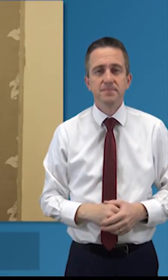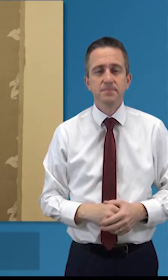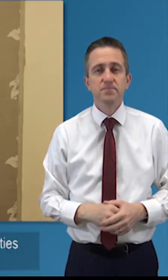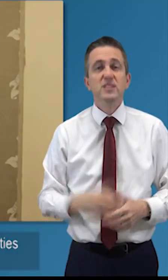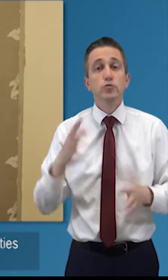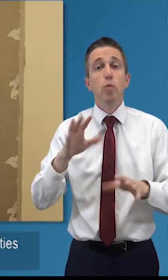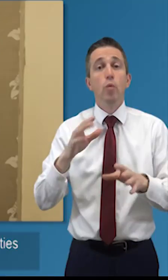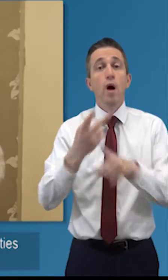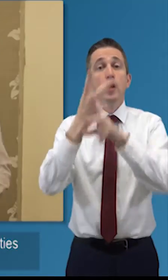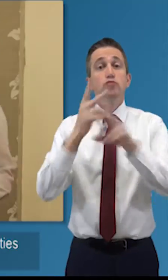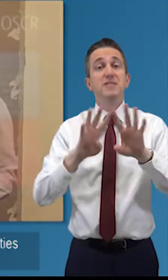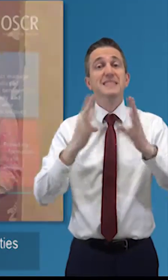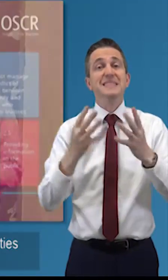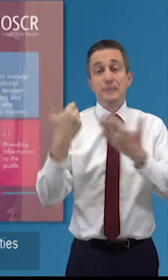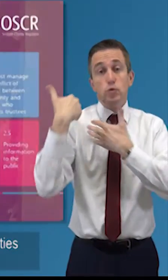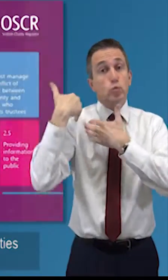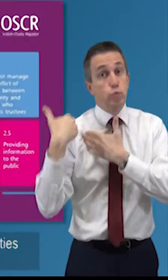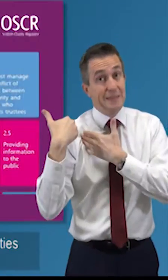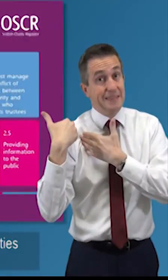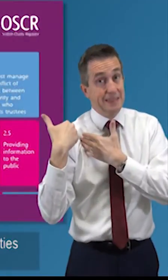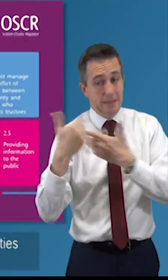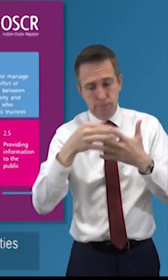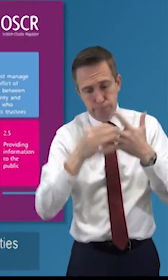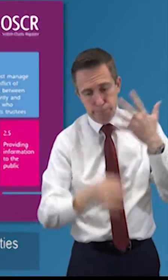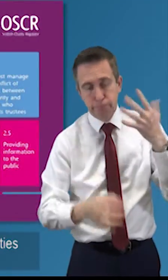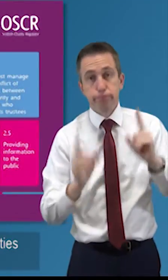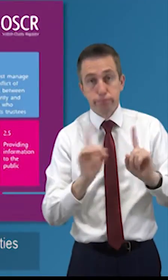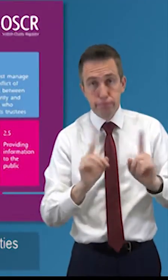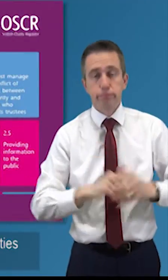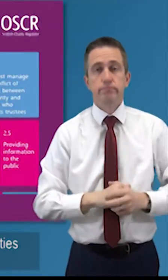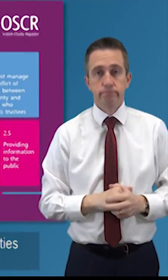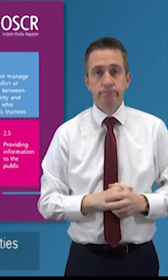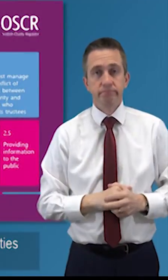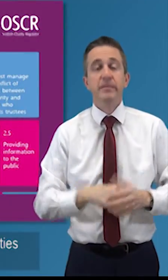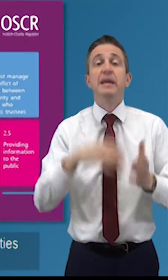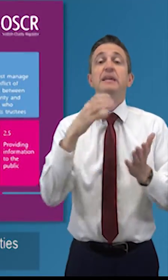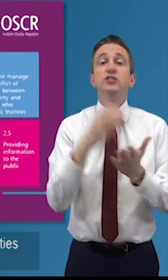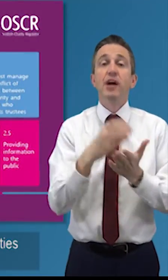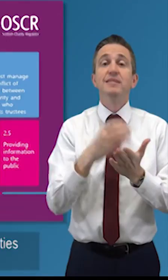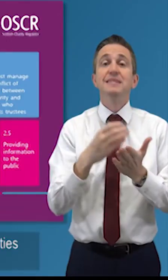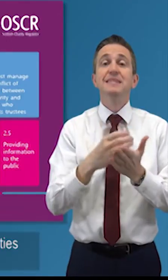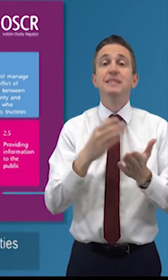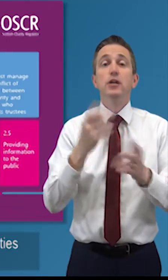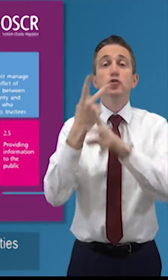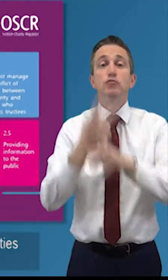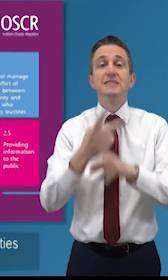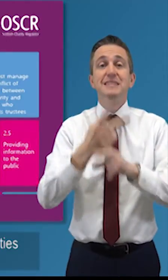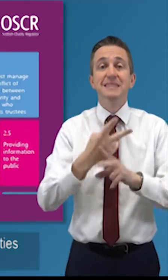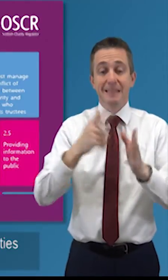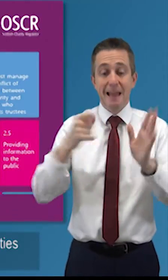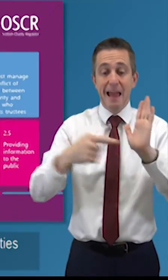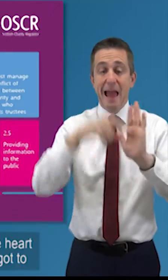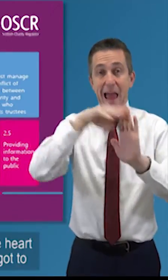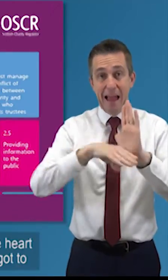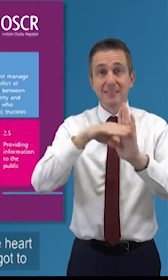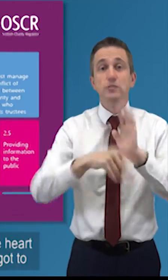so trustee duties this is the stuff that's in the uh charities and trustee investment scotland act 2005